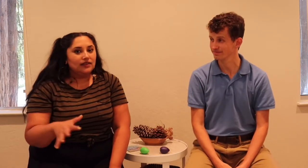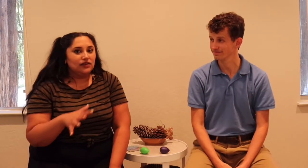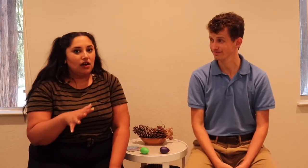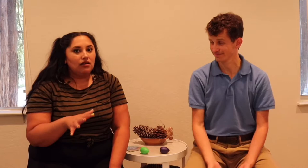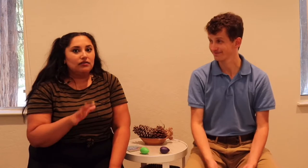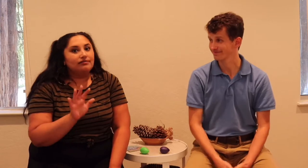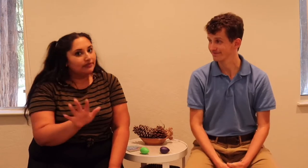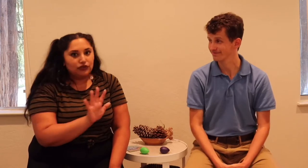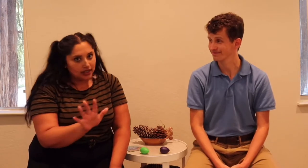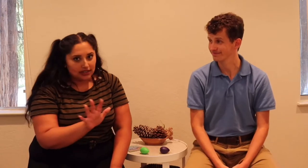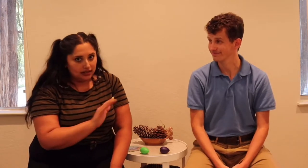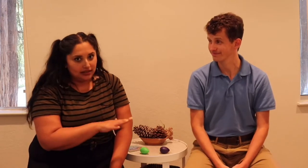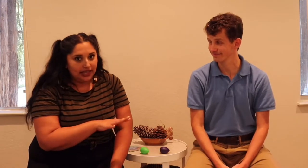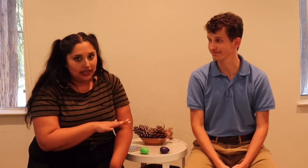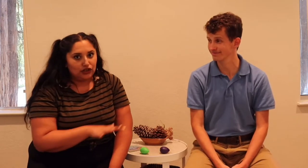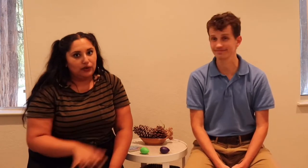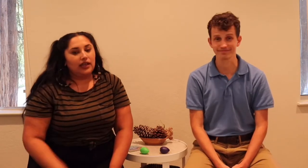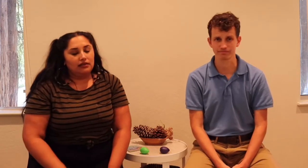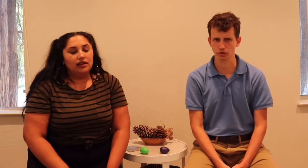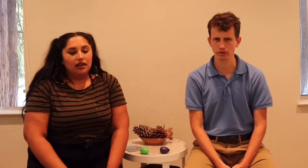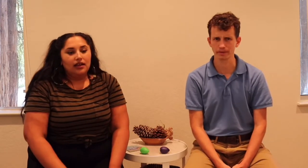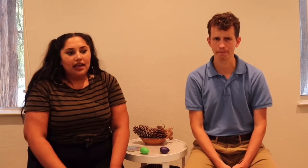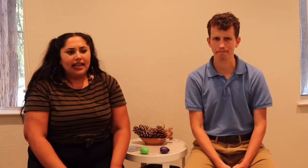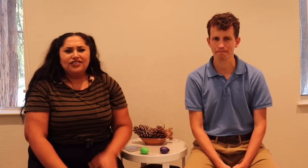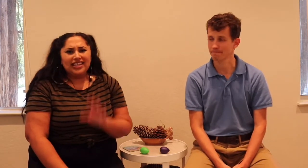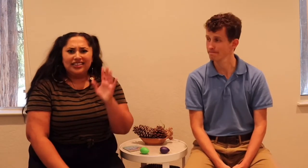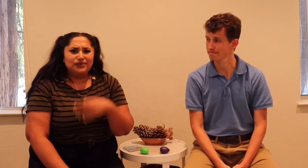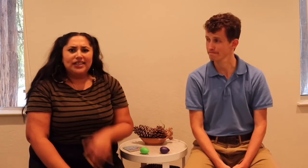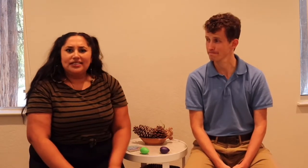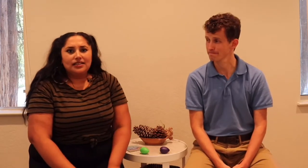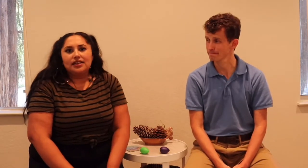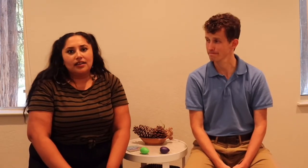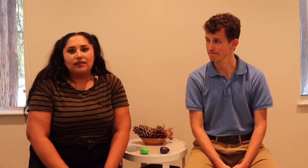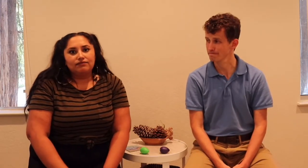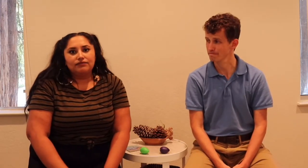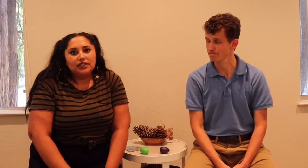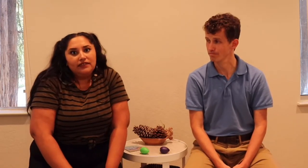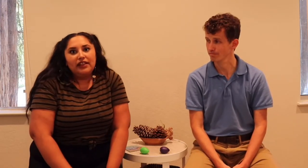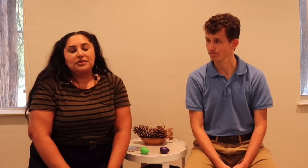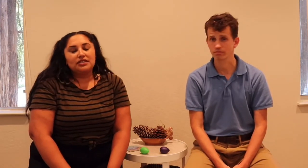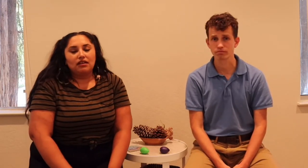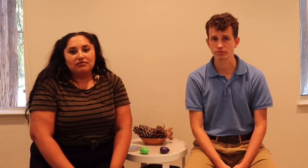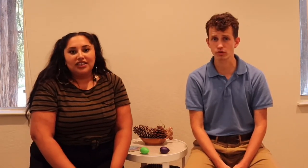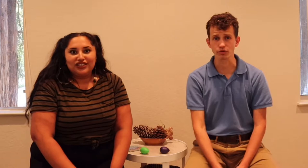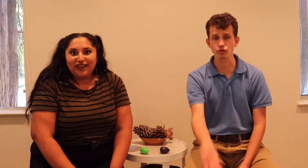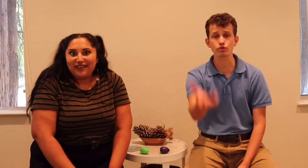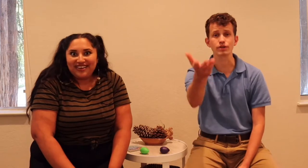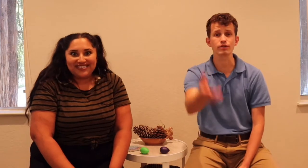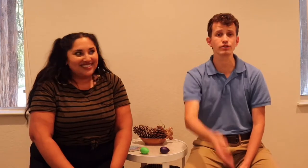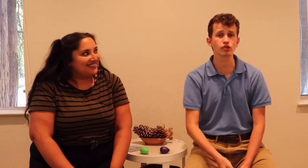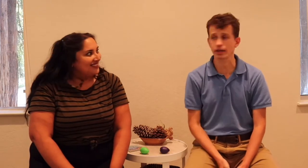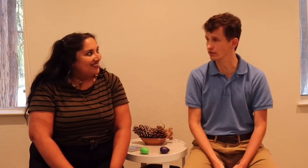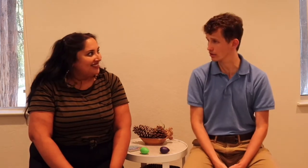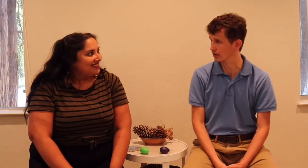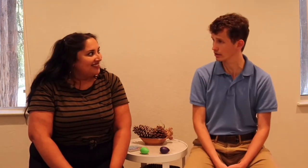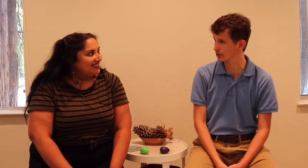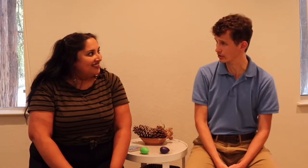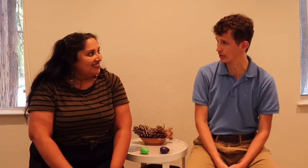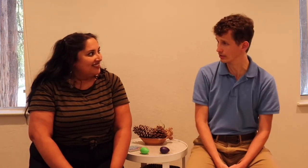the song, trust us. They can do it. totally. And there's endless ways to develop this song. Let's know what else. even change the sentence.